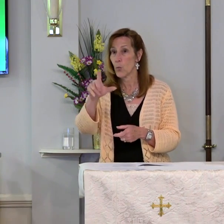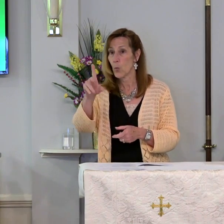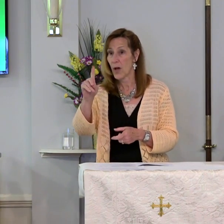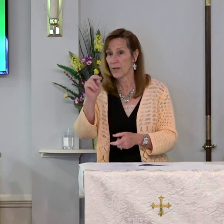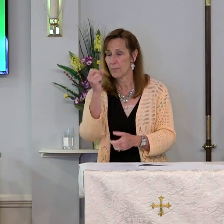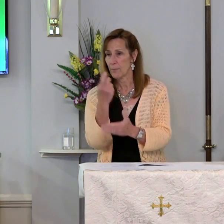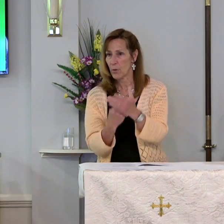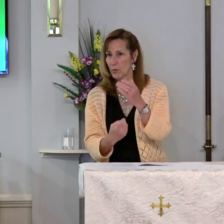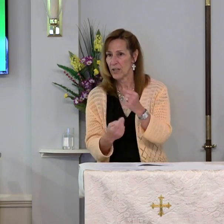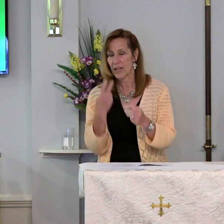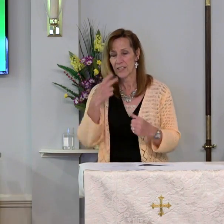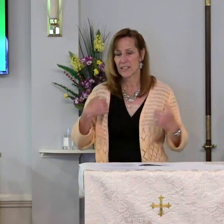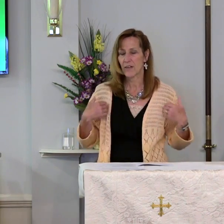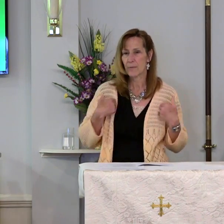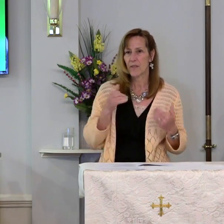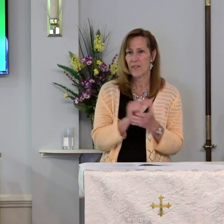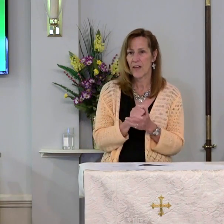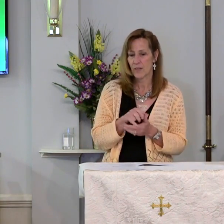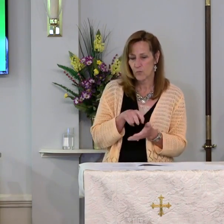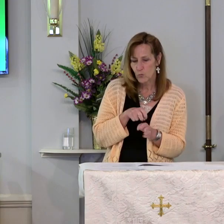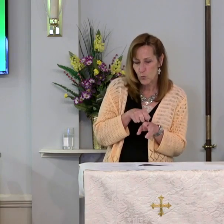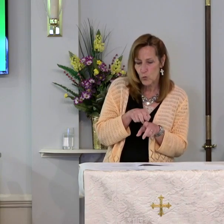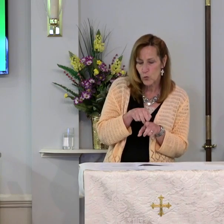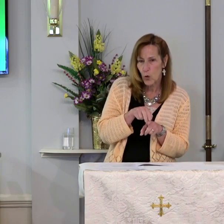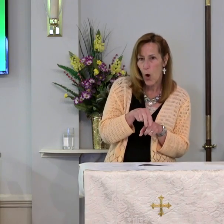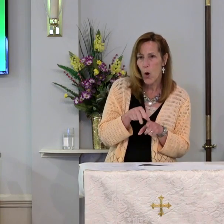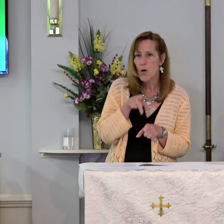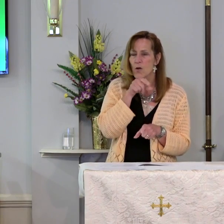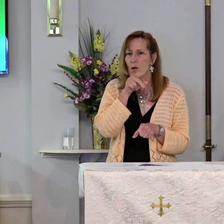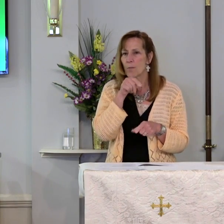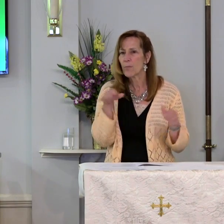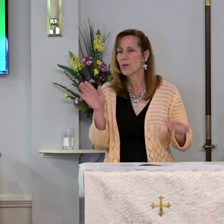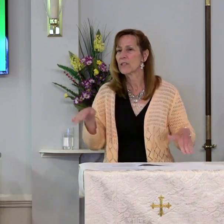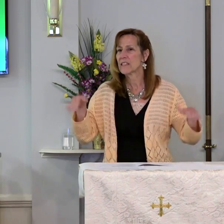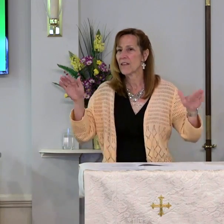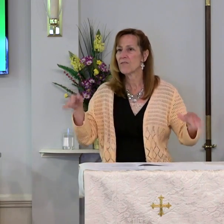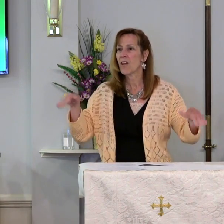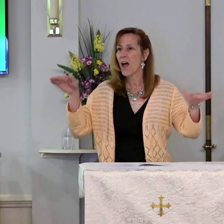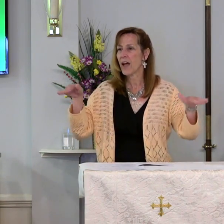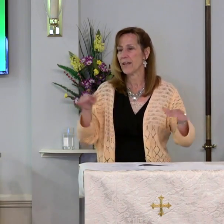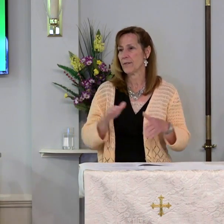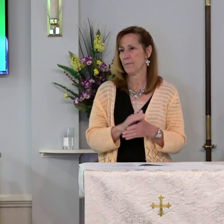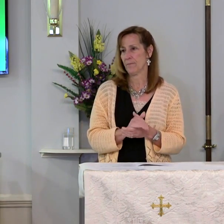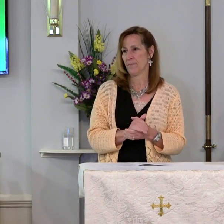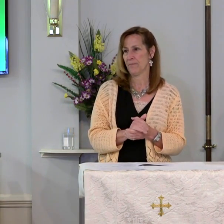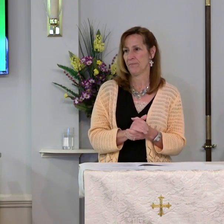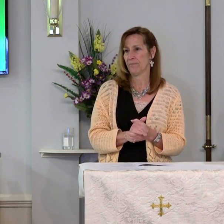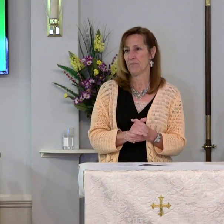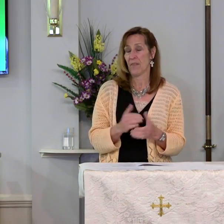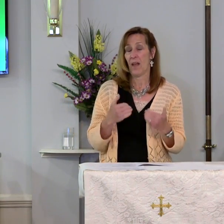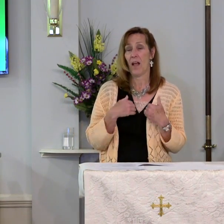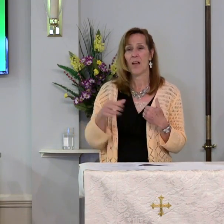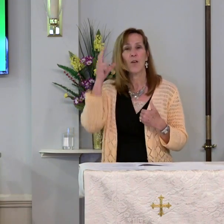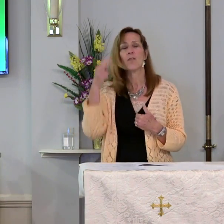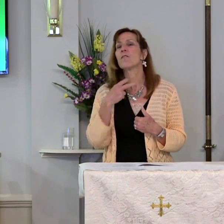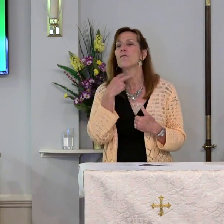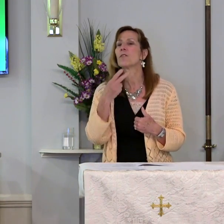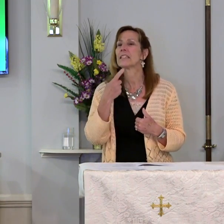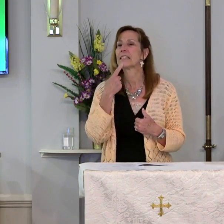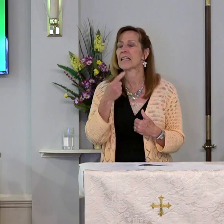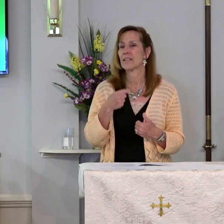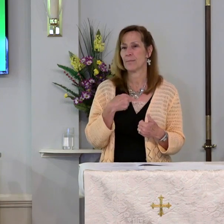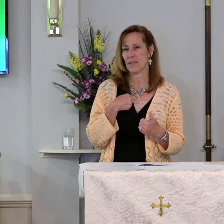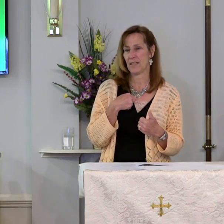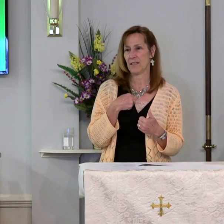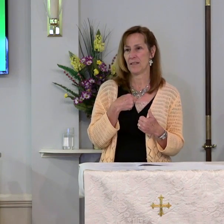I saw animals that crawl and birds that fly in the air. I heard a voice say